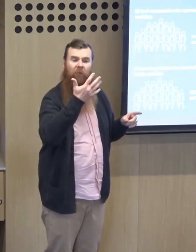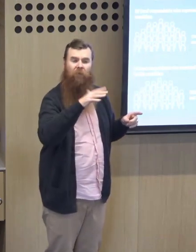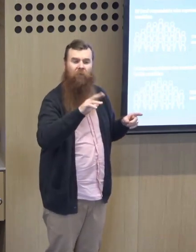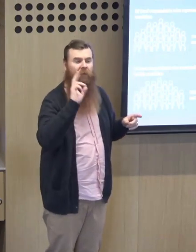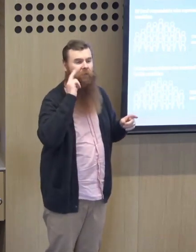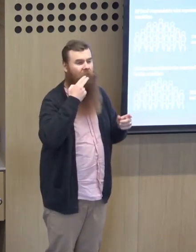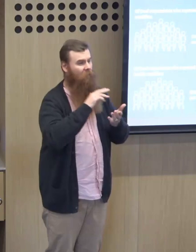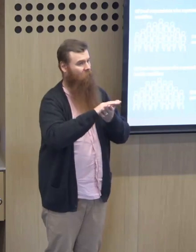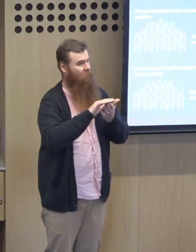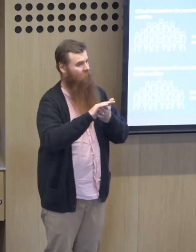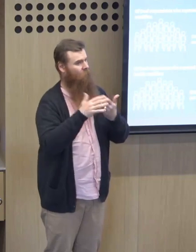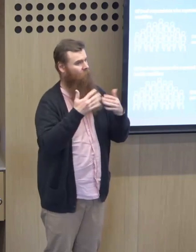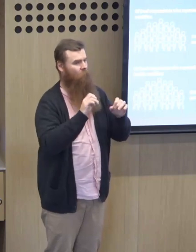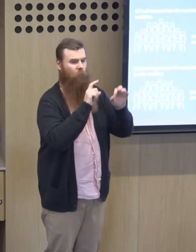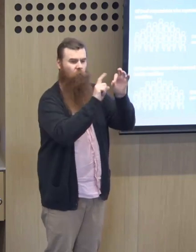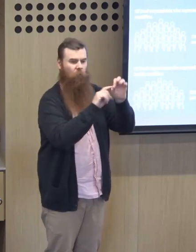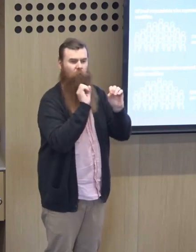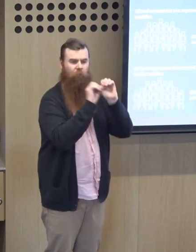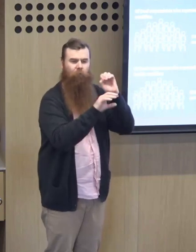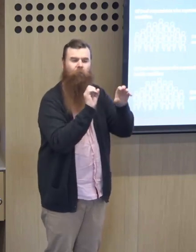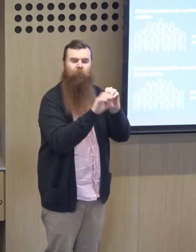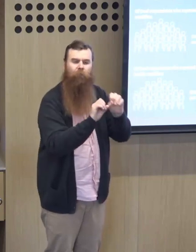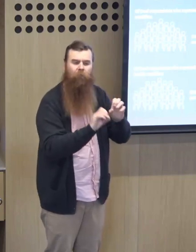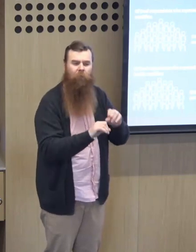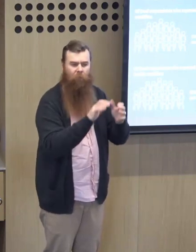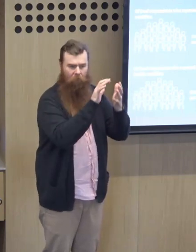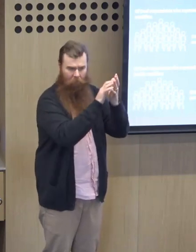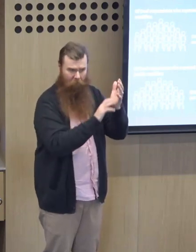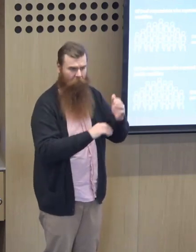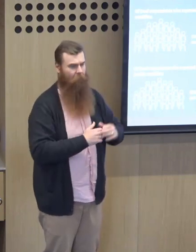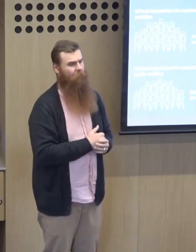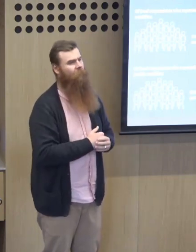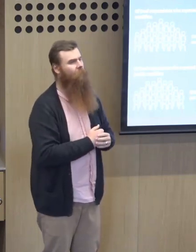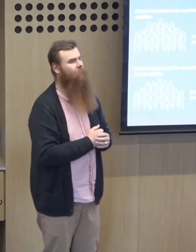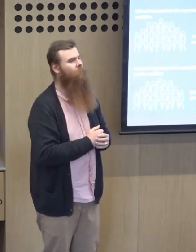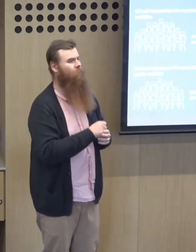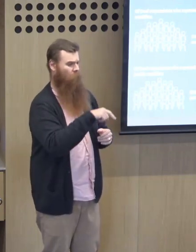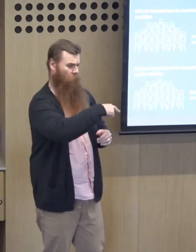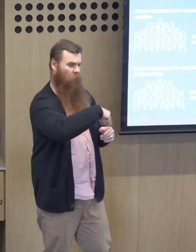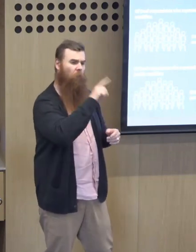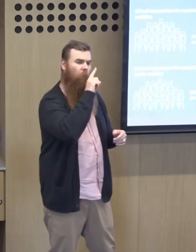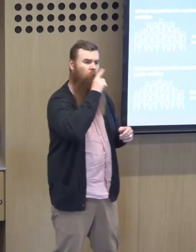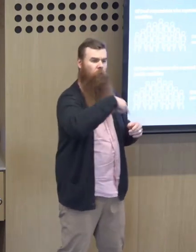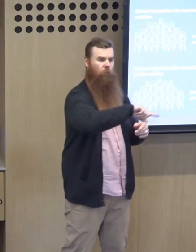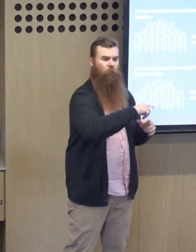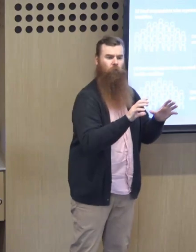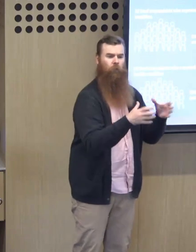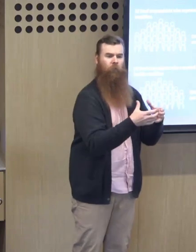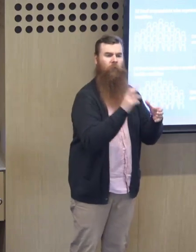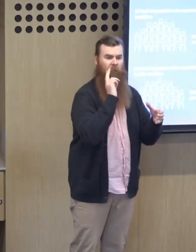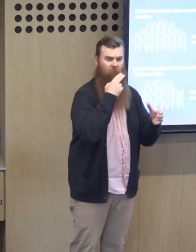And we had 850 deaf and hard of hearing people who responded to that census, and they were able to then gather quite a lot of information.